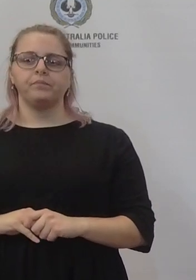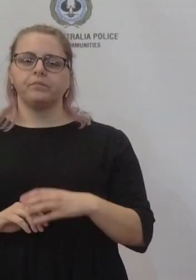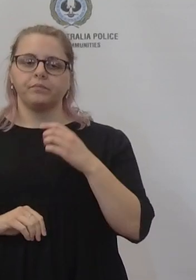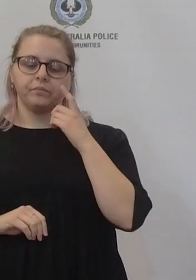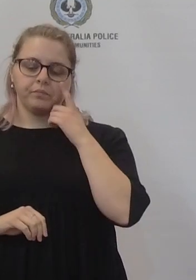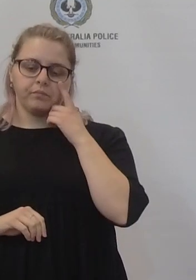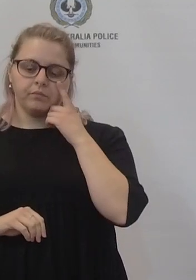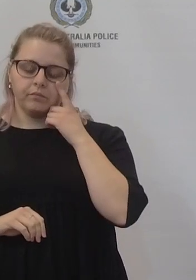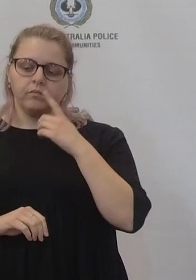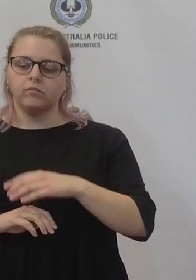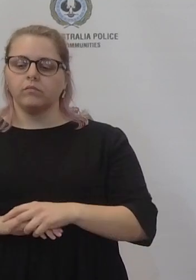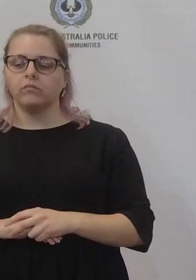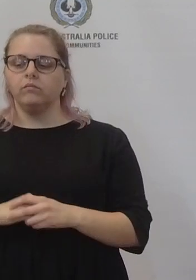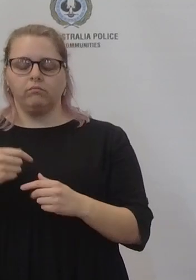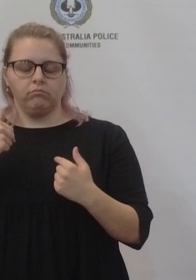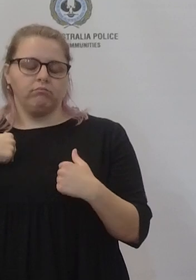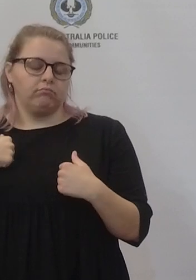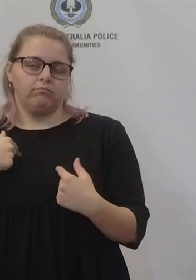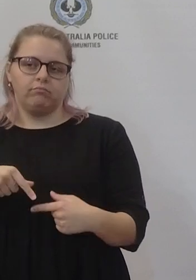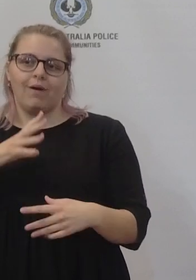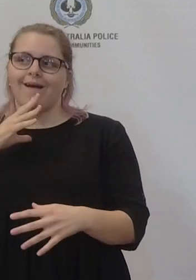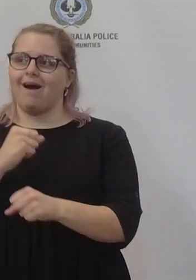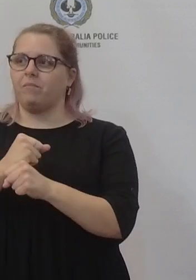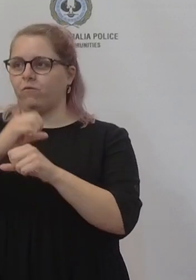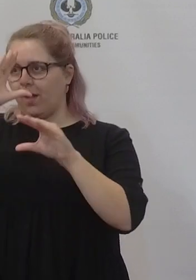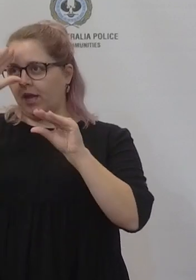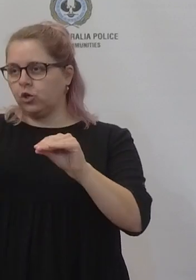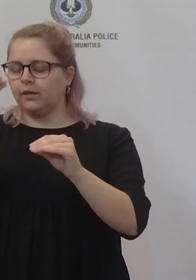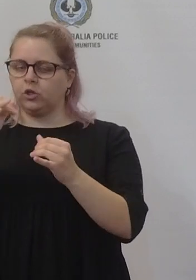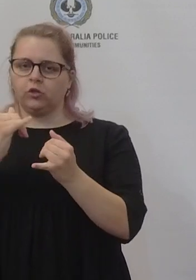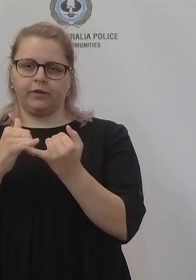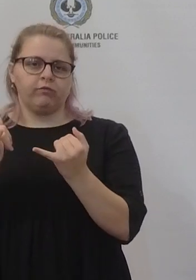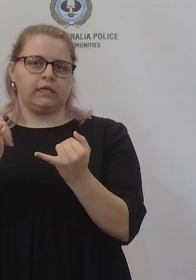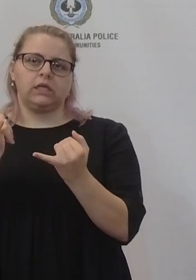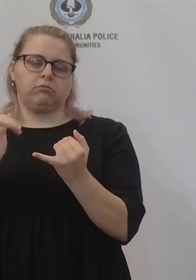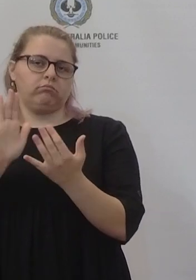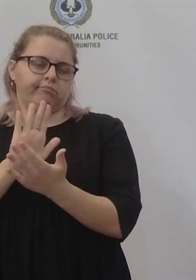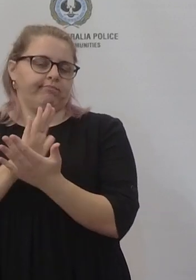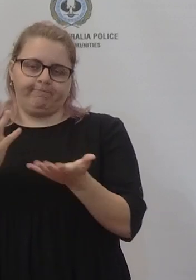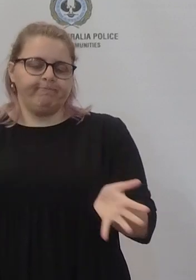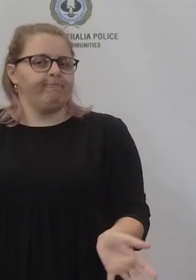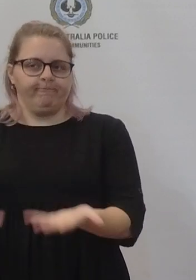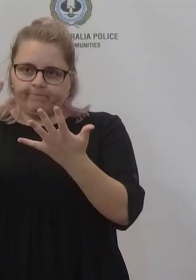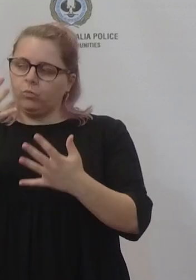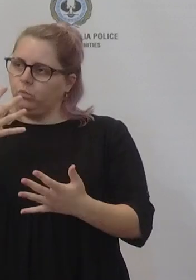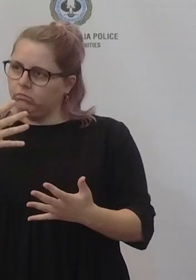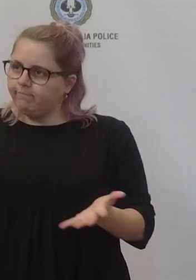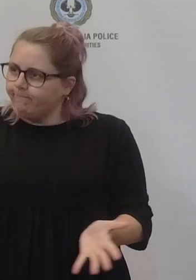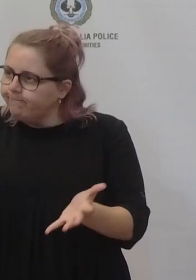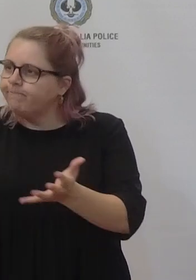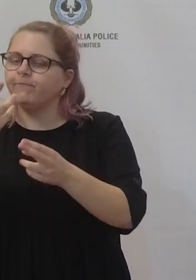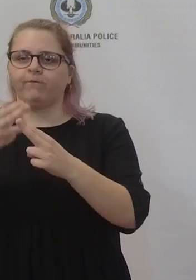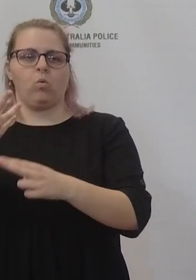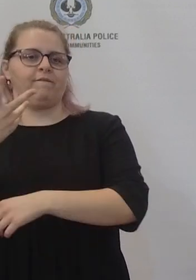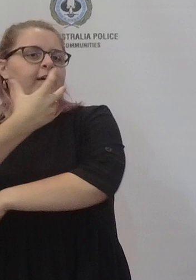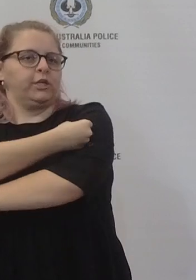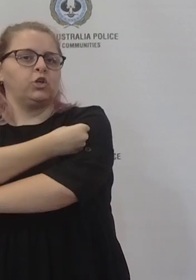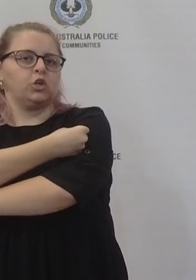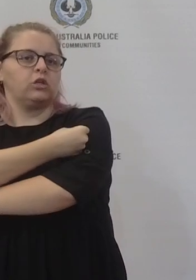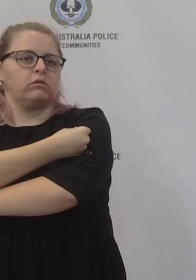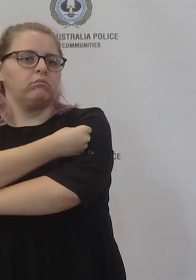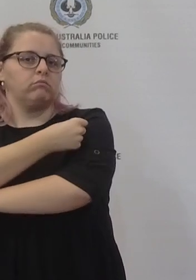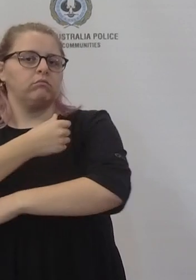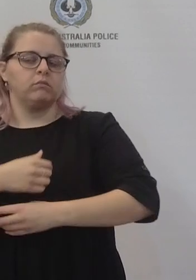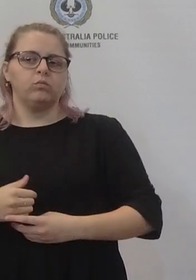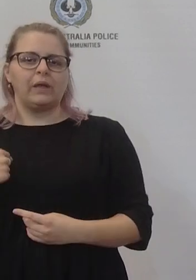are very, very pro vaccination amongst our staff and amongst students because it keeps people safe. So we will do everything